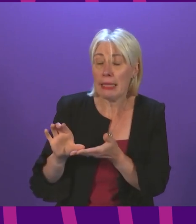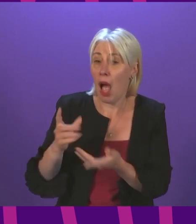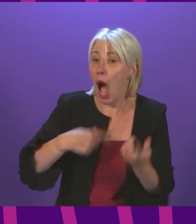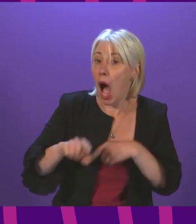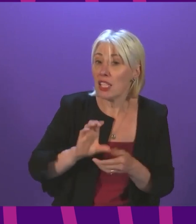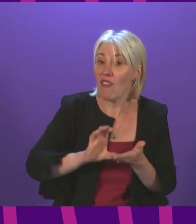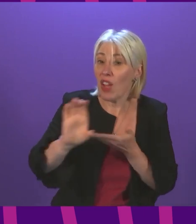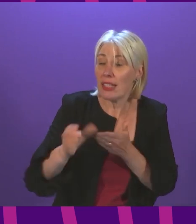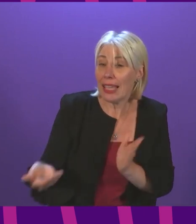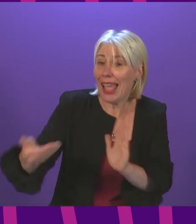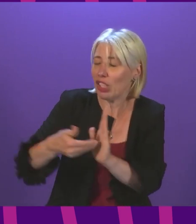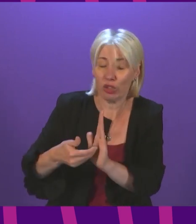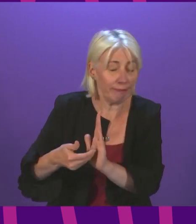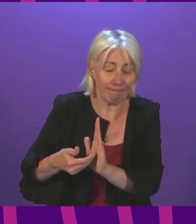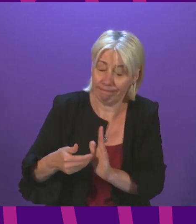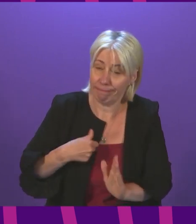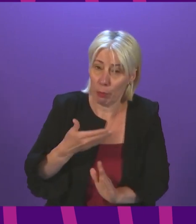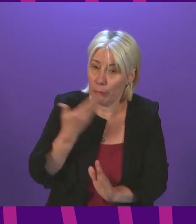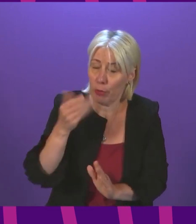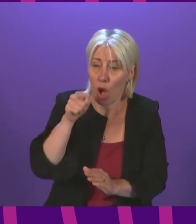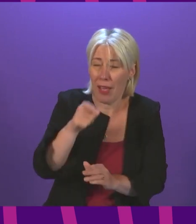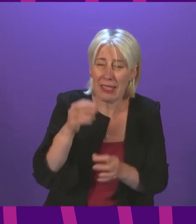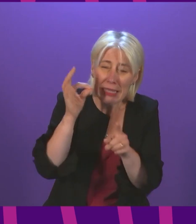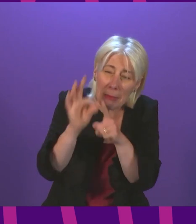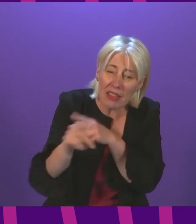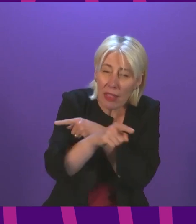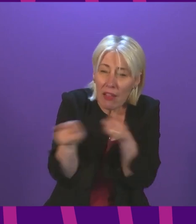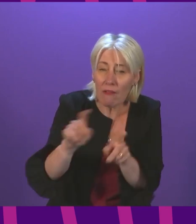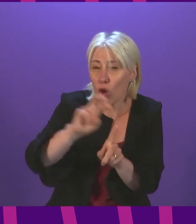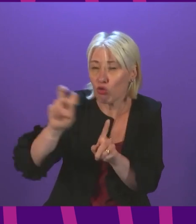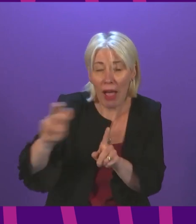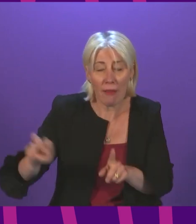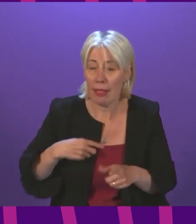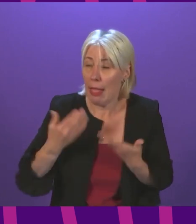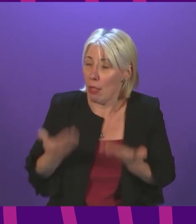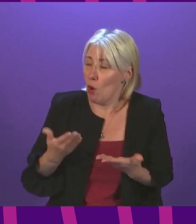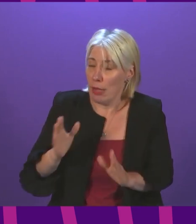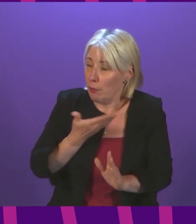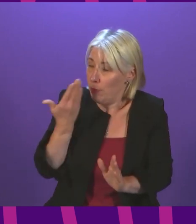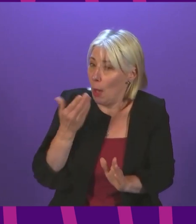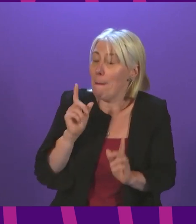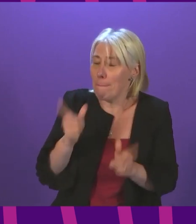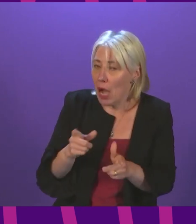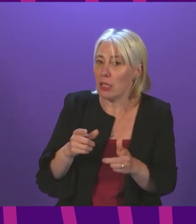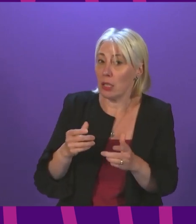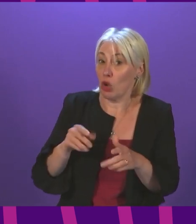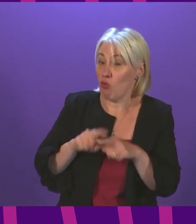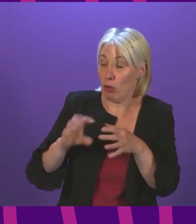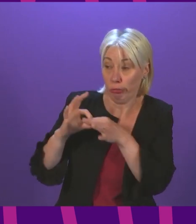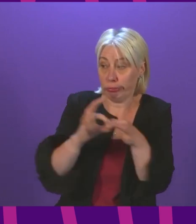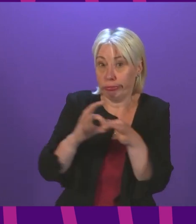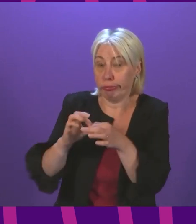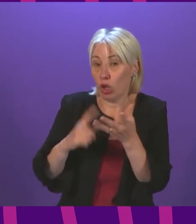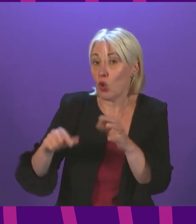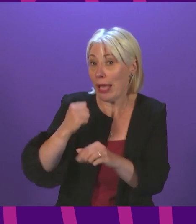direct additional support towards travel agents or others in the travel sector right now we are actively engaging with the uk government